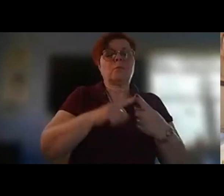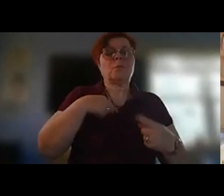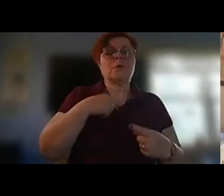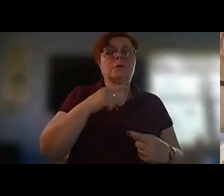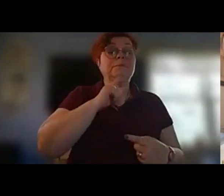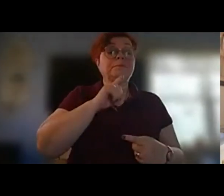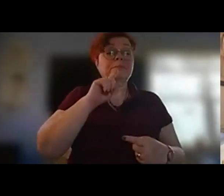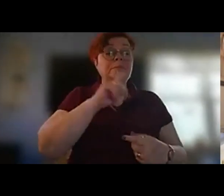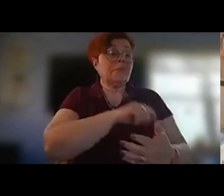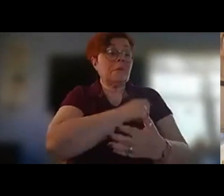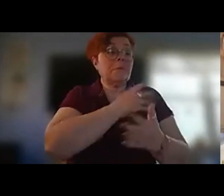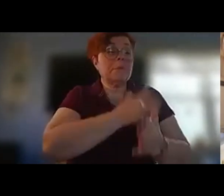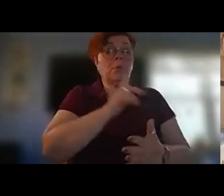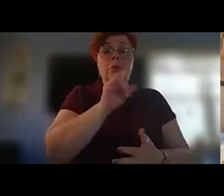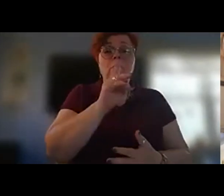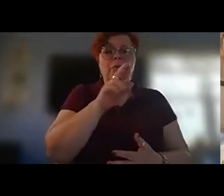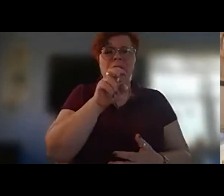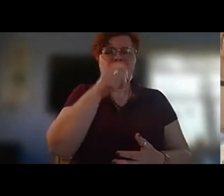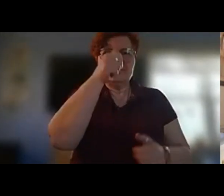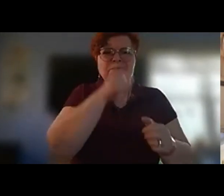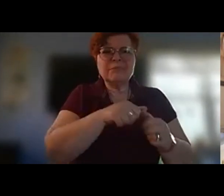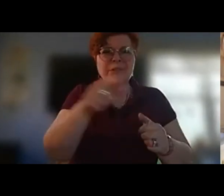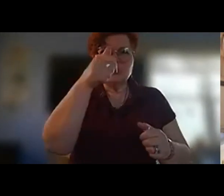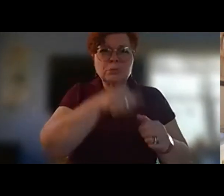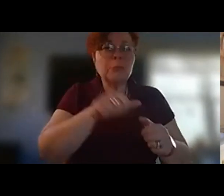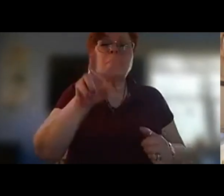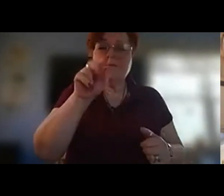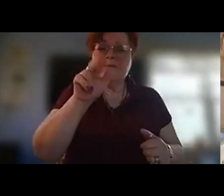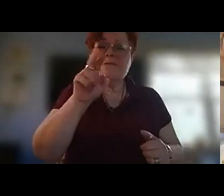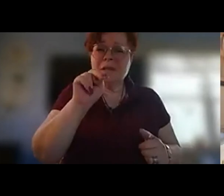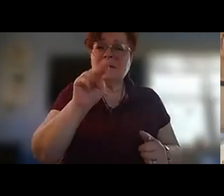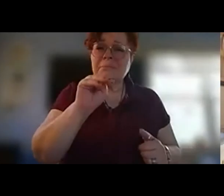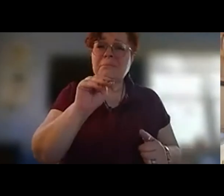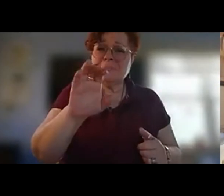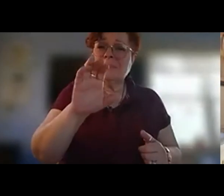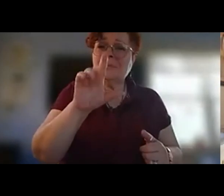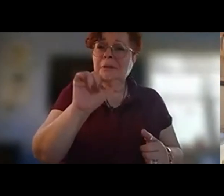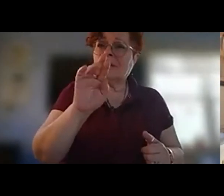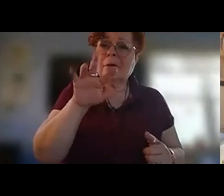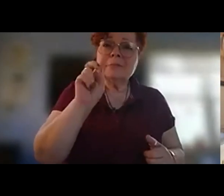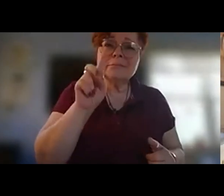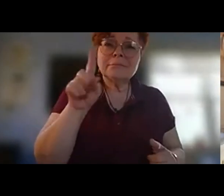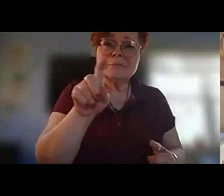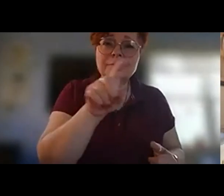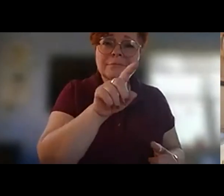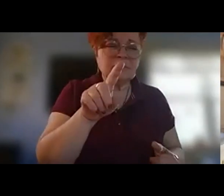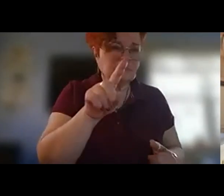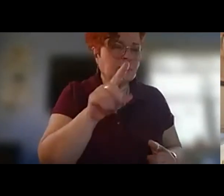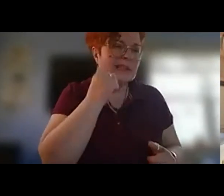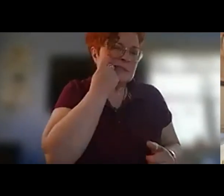i don't know whether any of you remember van mcleod he was a wonderful man um who died a couple of years ago he was the